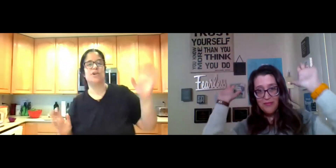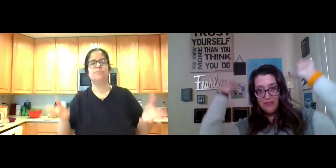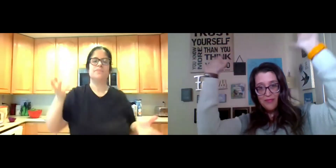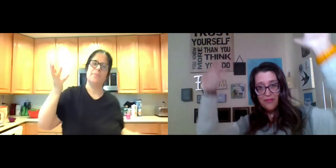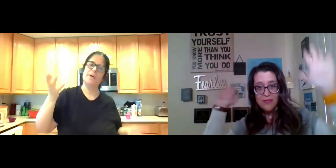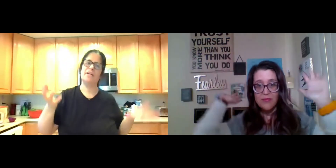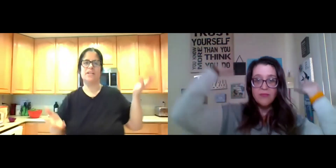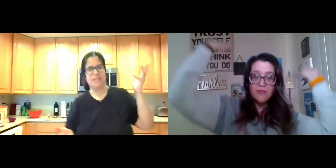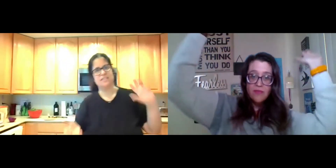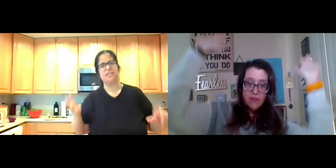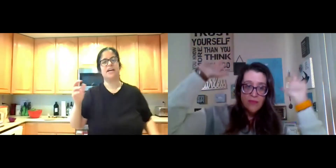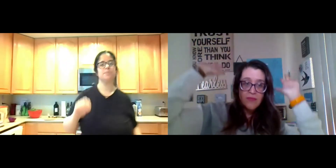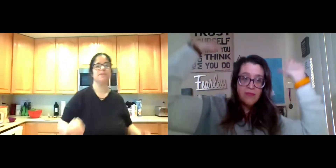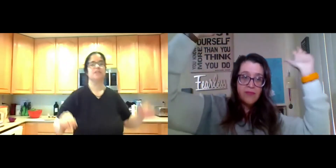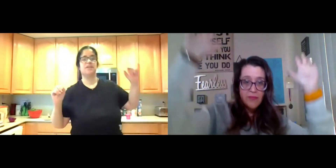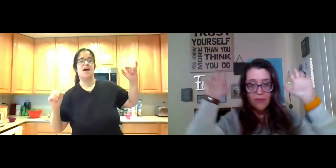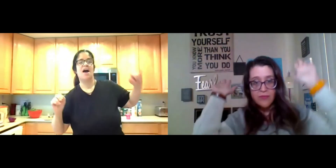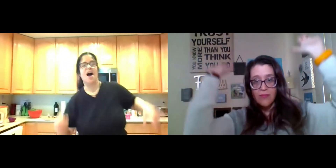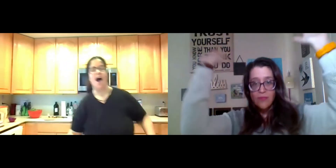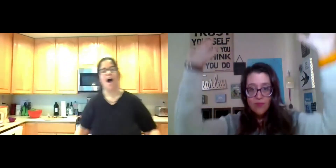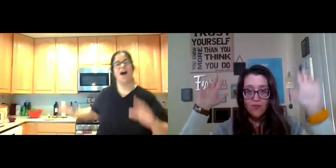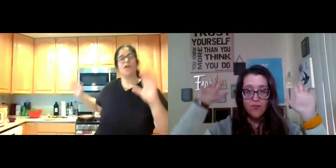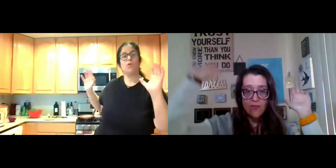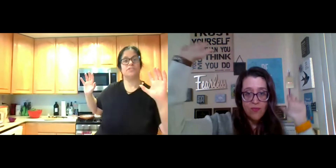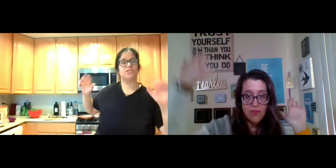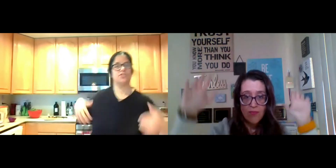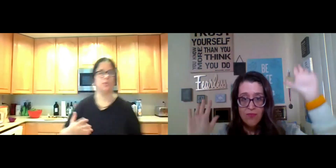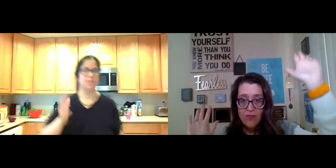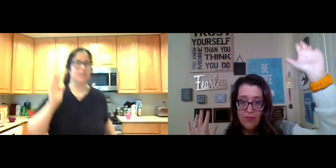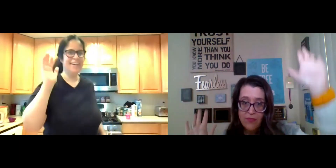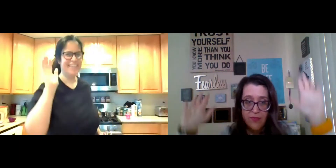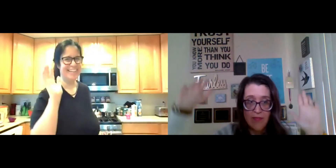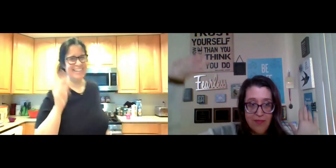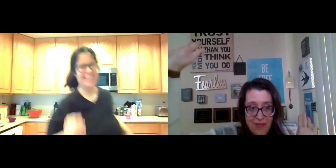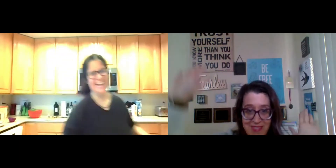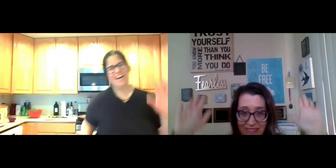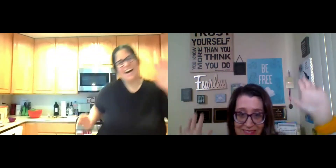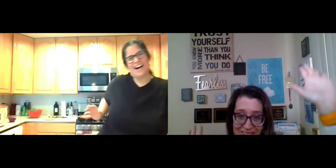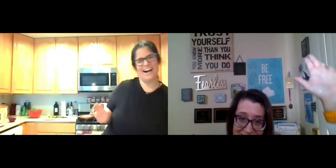So I made it an easy yes, because I want to do it.